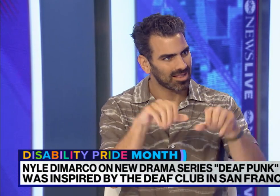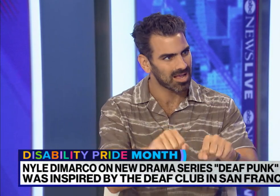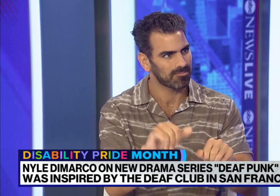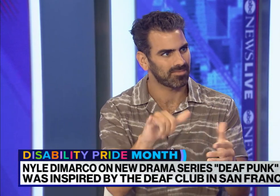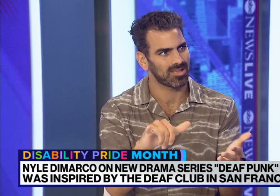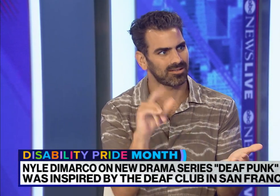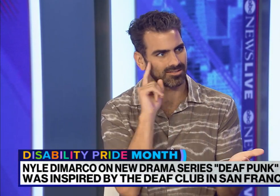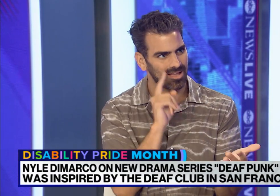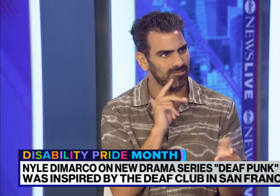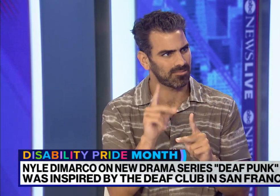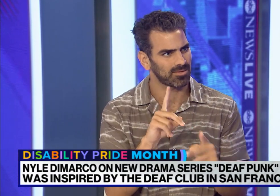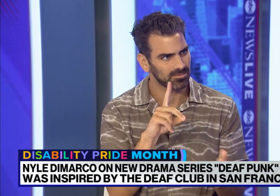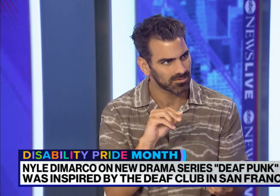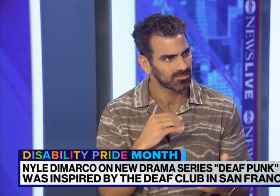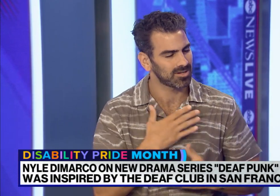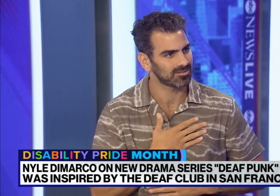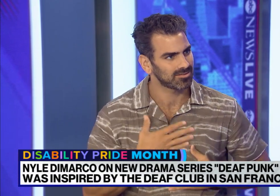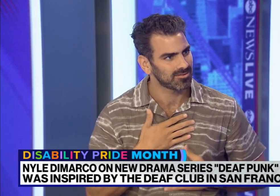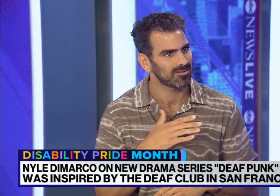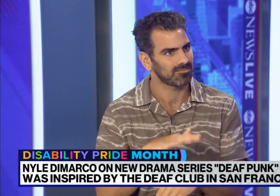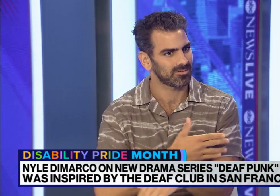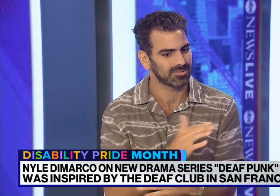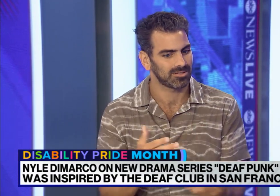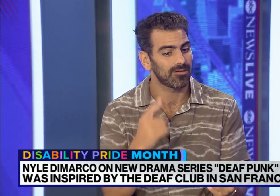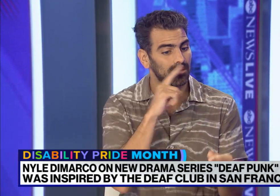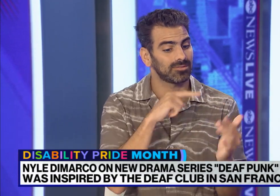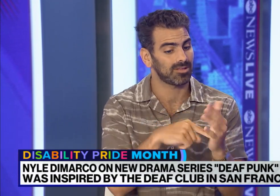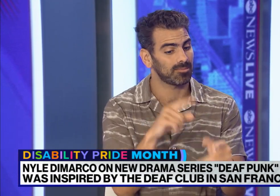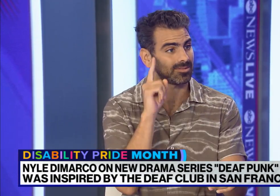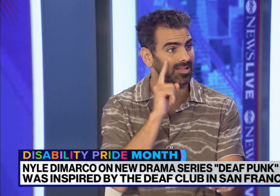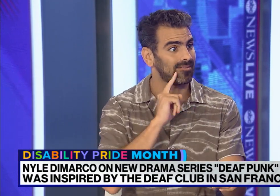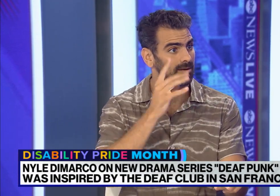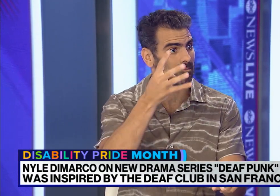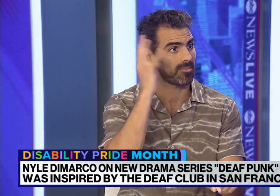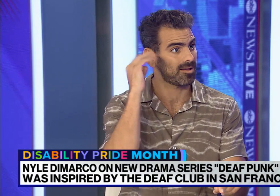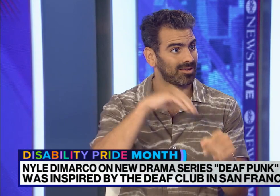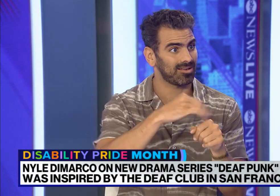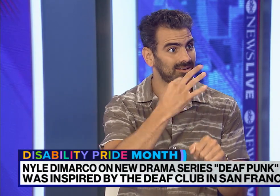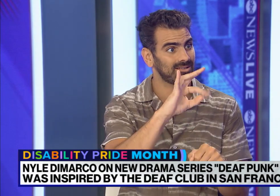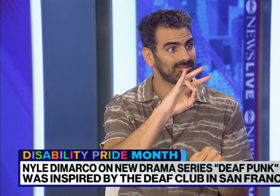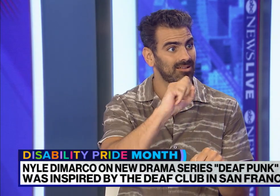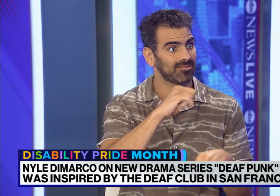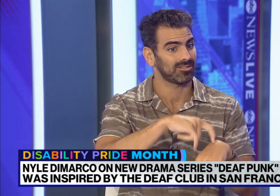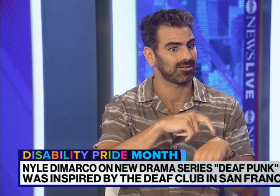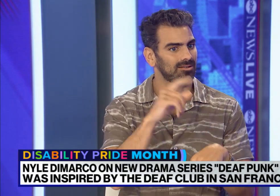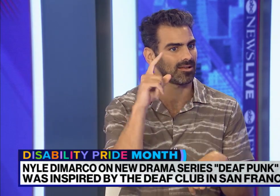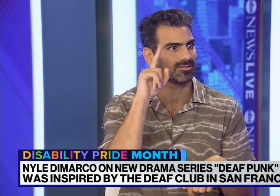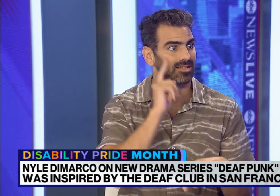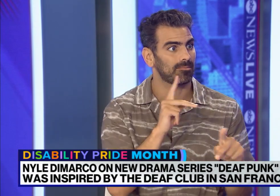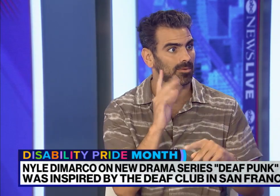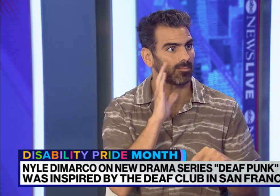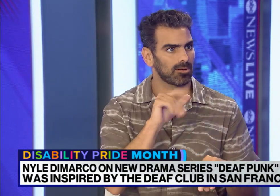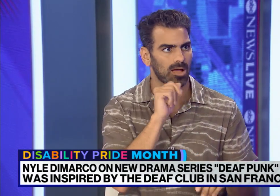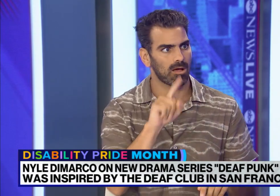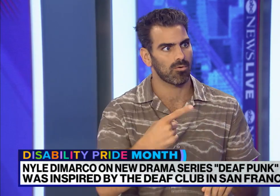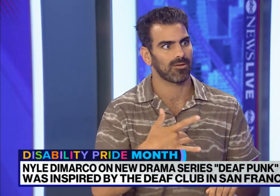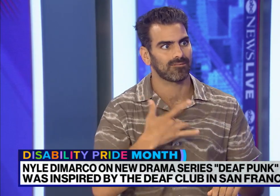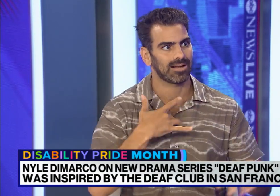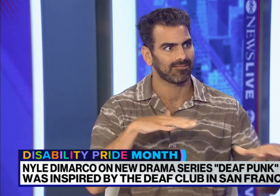we reclaim this, right, and we tell the world, deaf people can actually really enjoy music. Deaf punk during the 1970s,